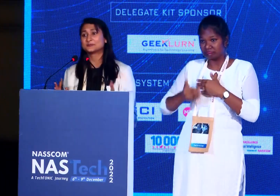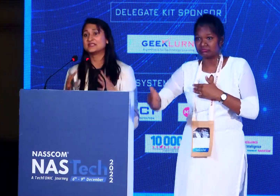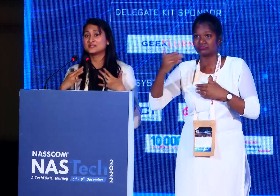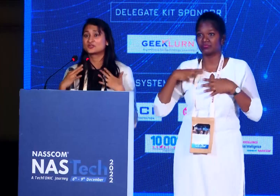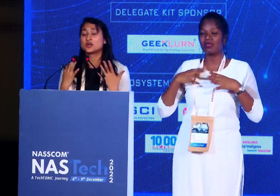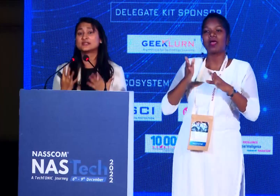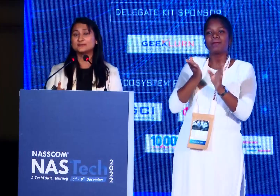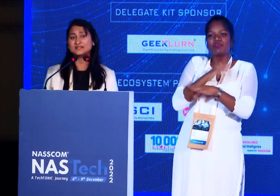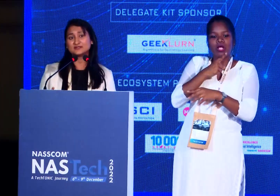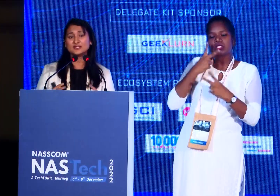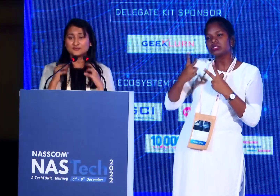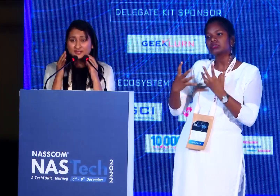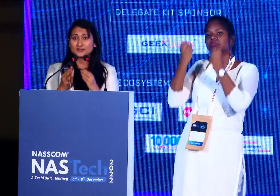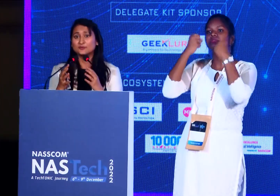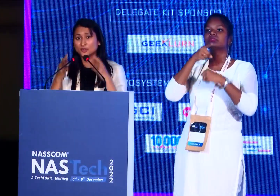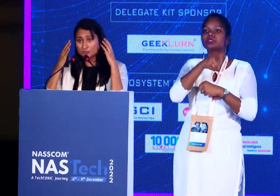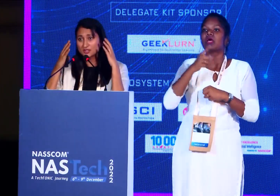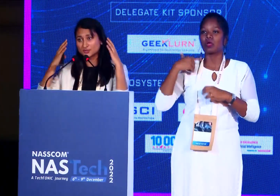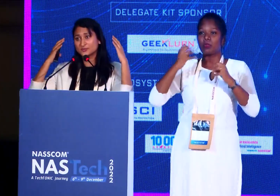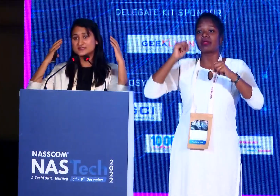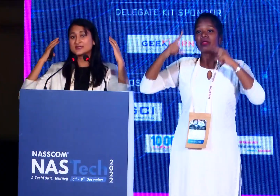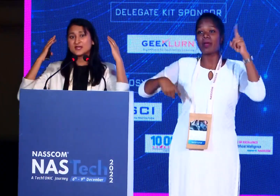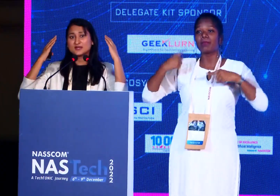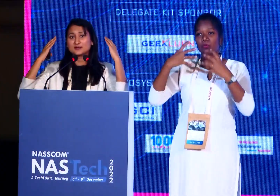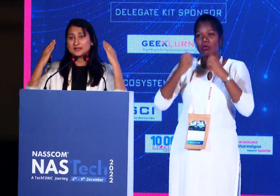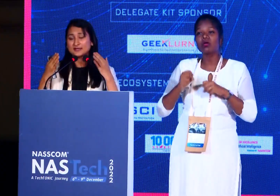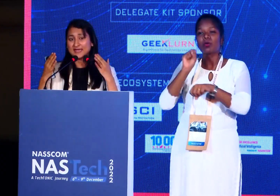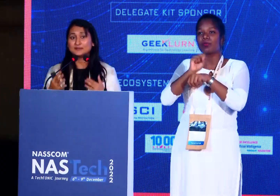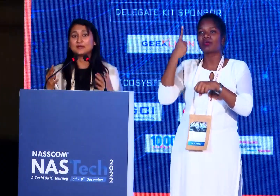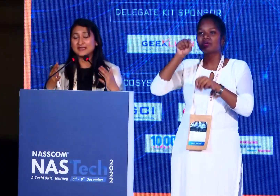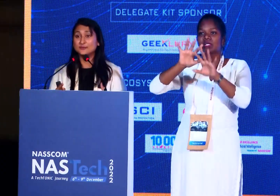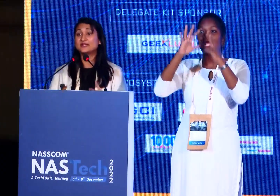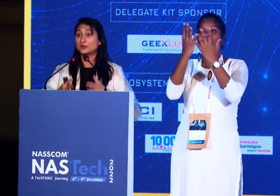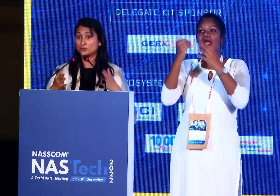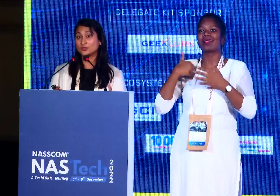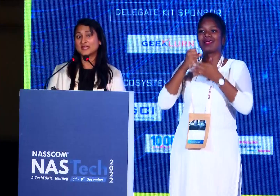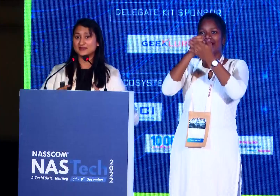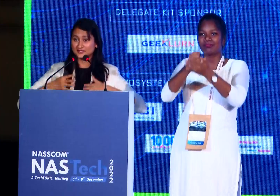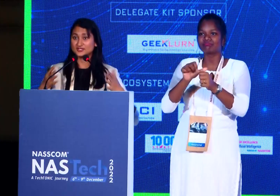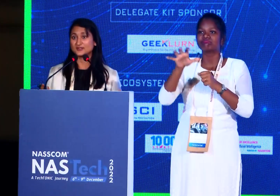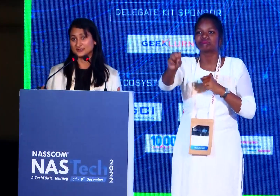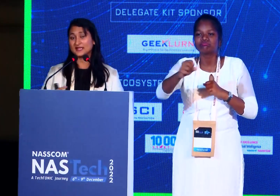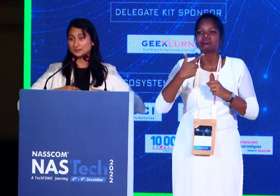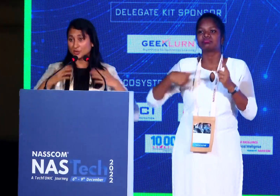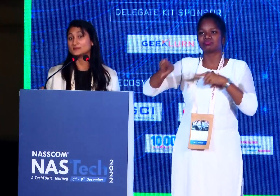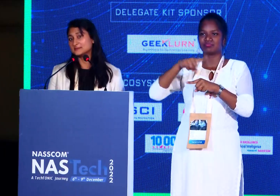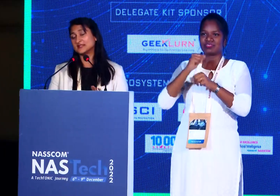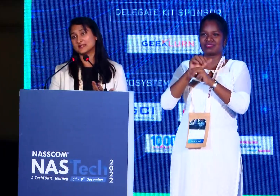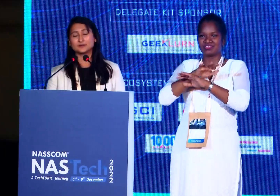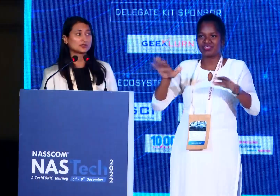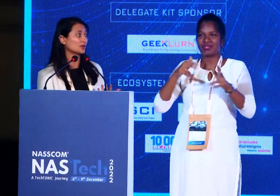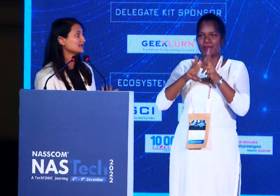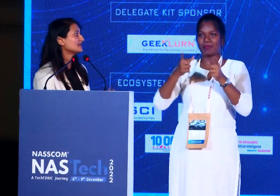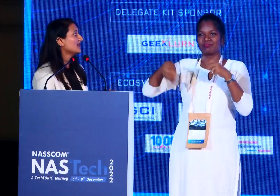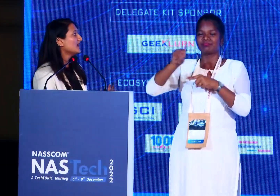what, as a company, we strongly believe in if we really want to work towards help elevating wound care in general and the problems